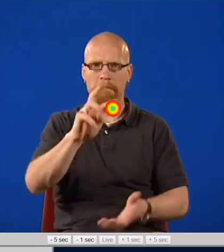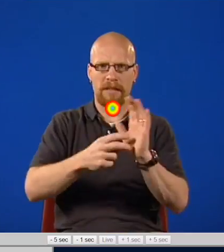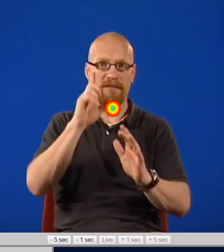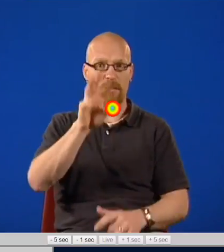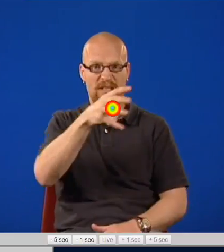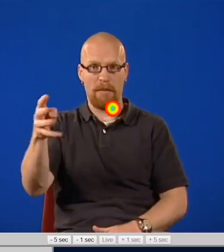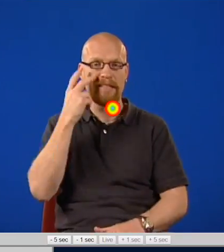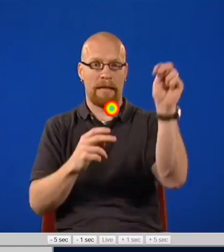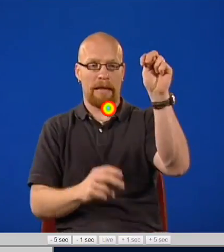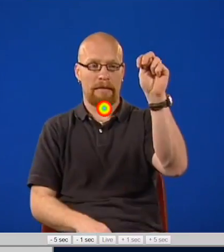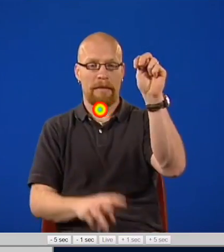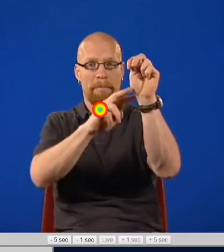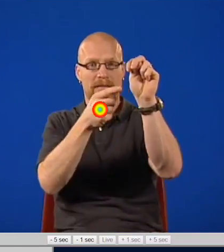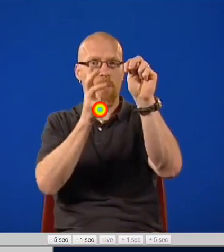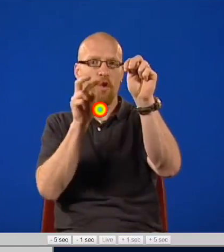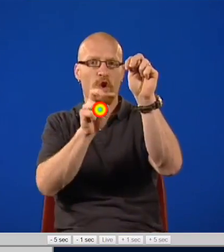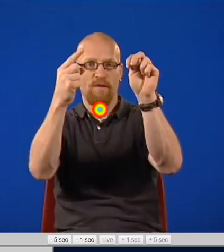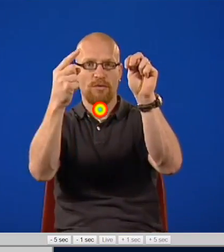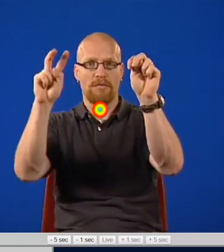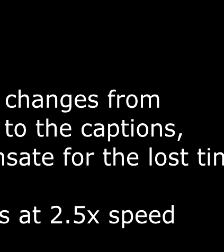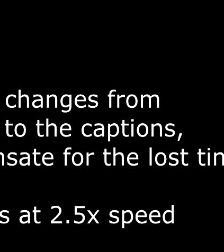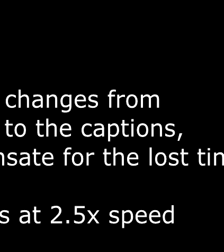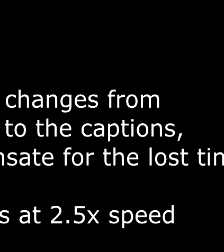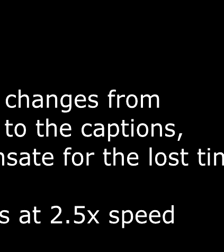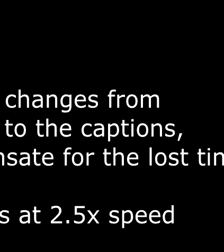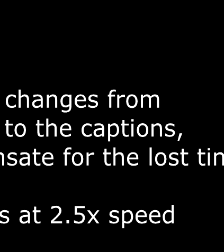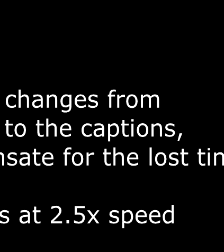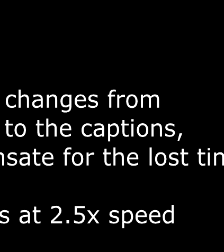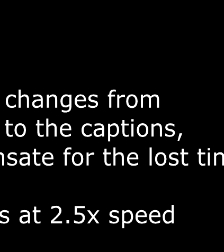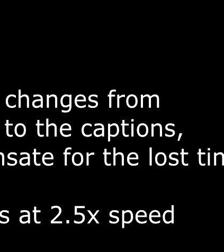So in this table here, you see the n, and it means that we're going be looking at first term, second term,